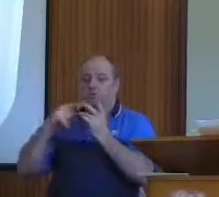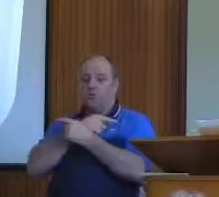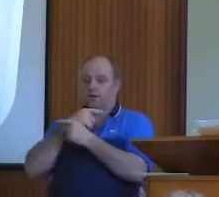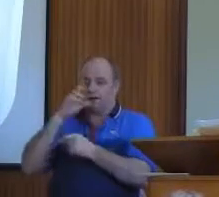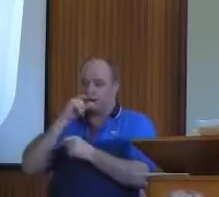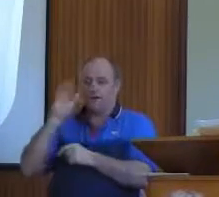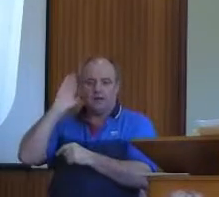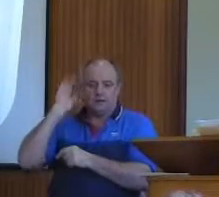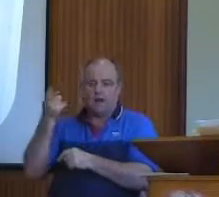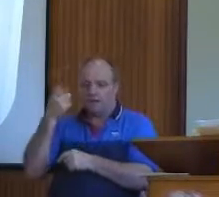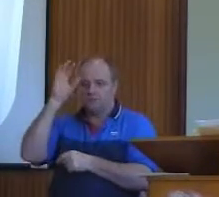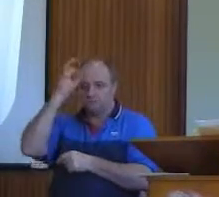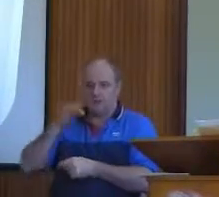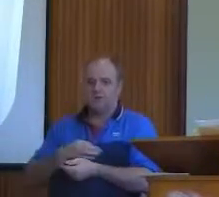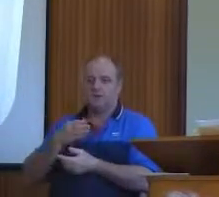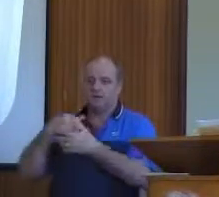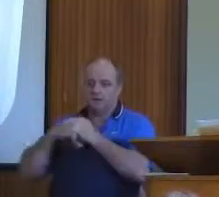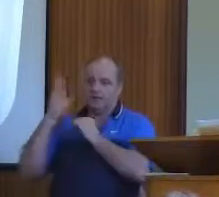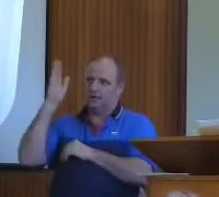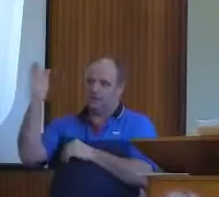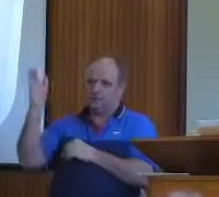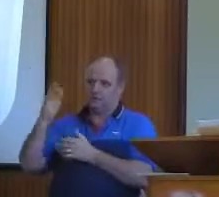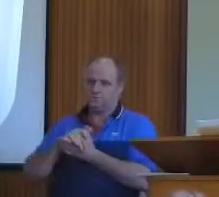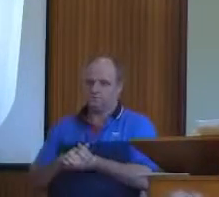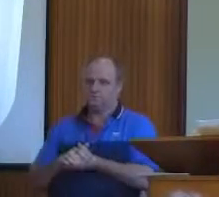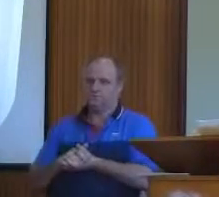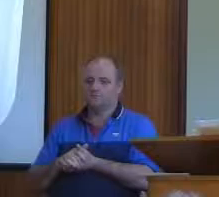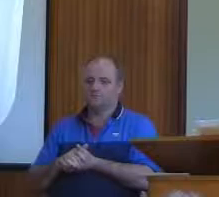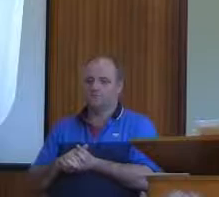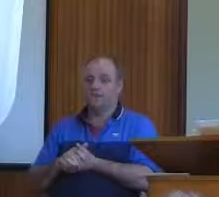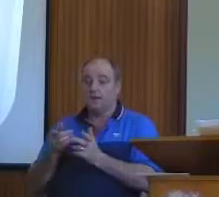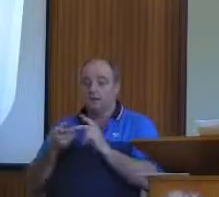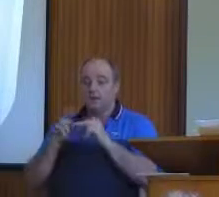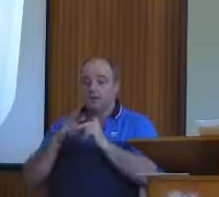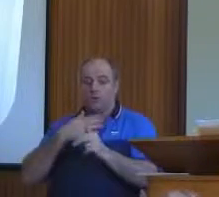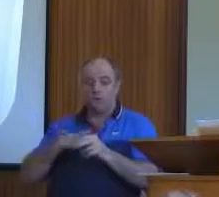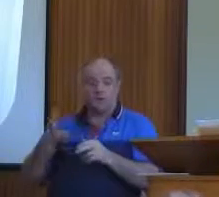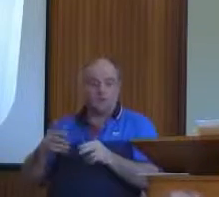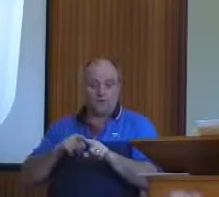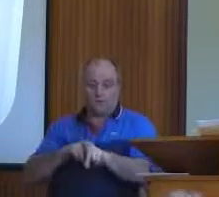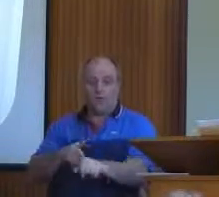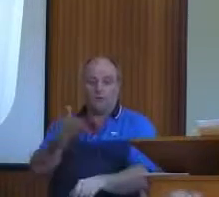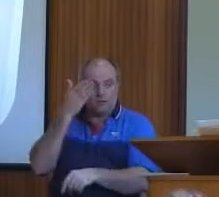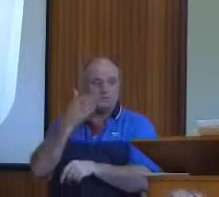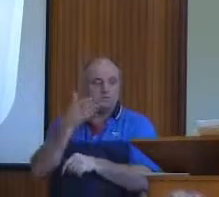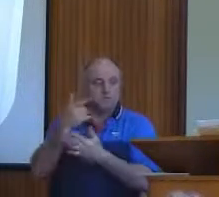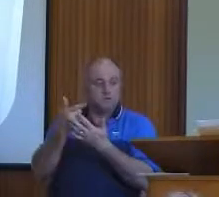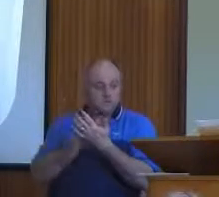What follows? If anyone's interested to follow it up, it's a list of the ways in which the word